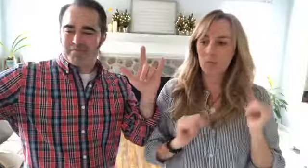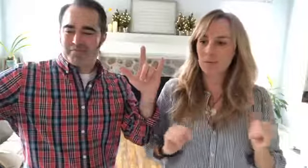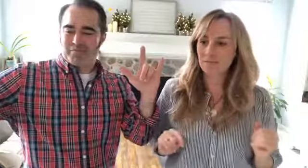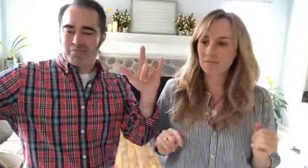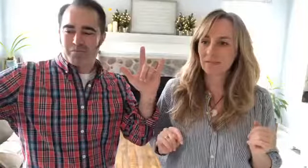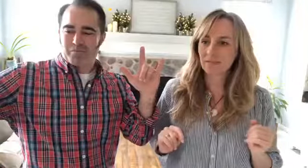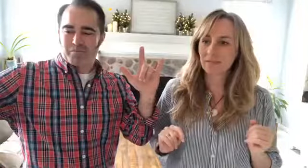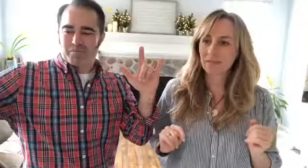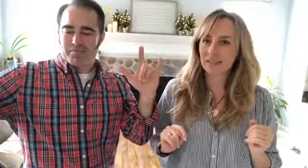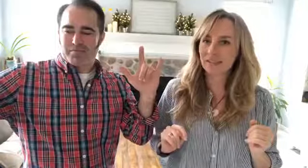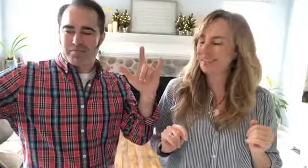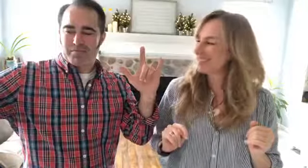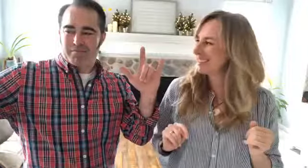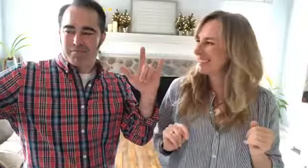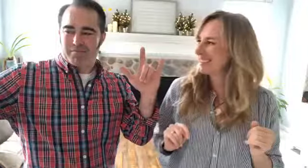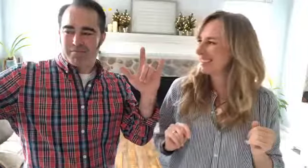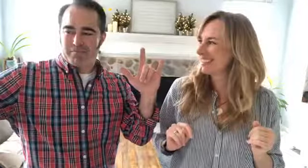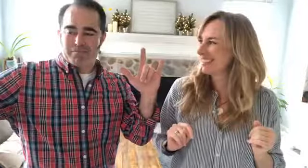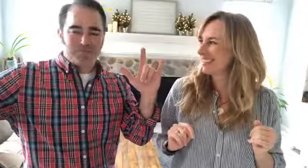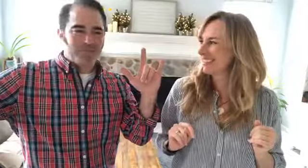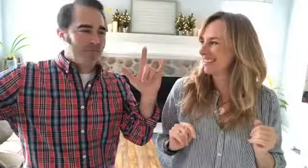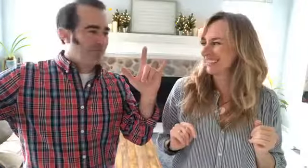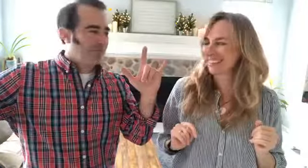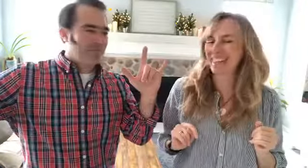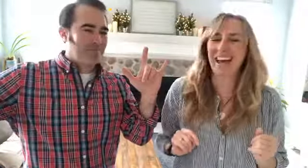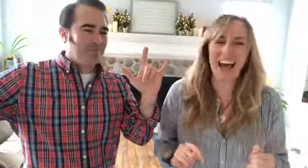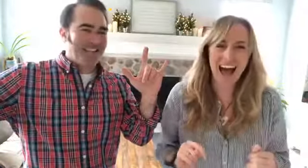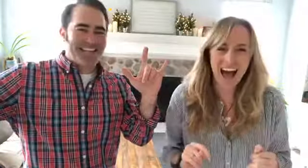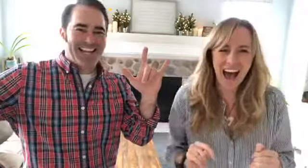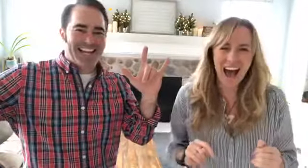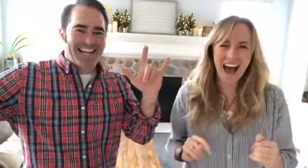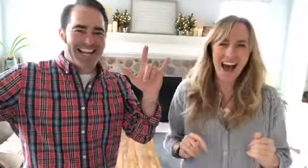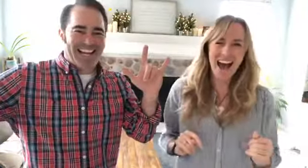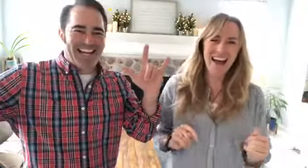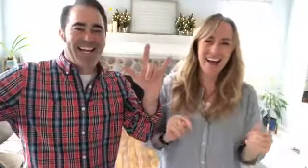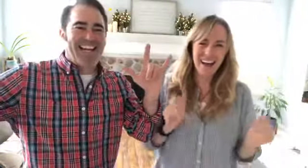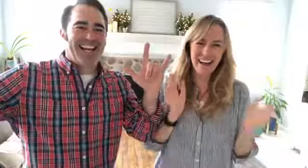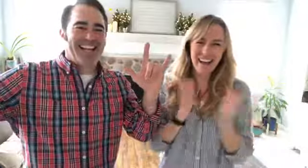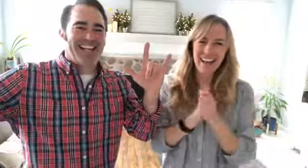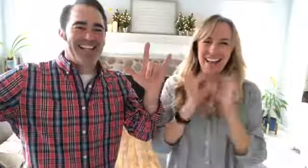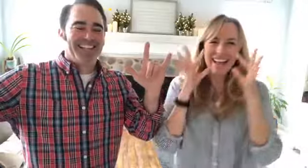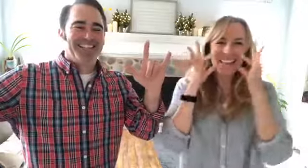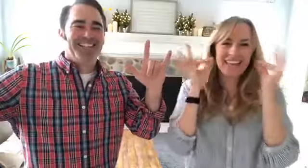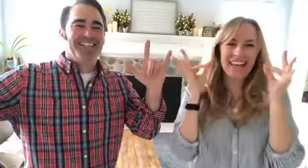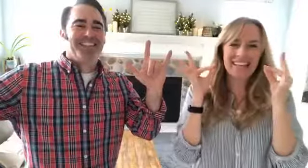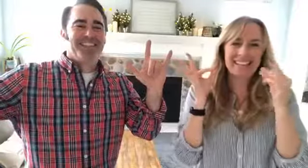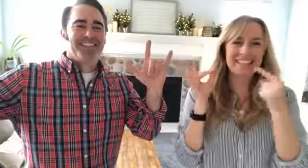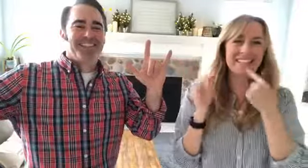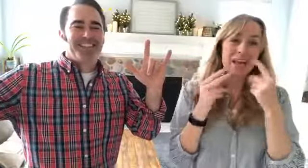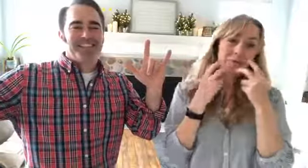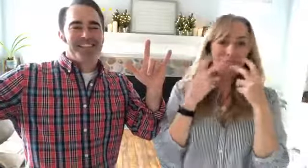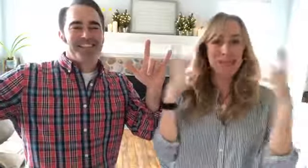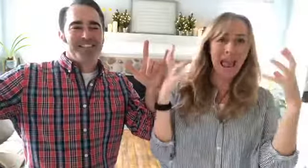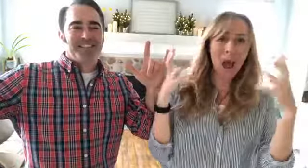the cat just said yeah